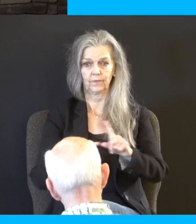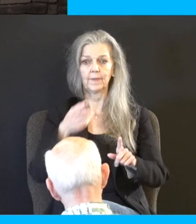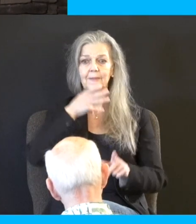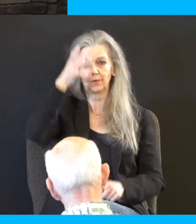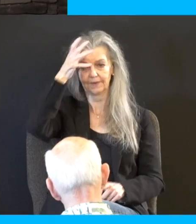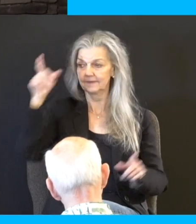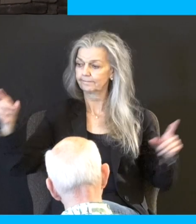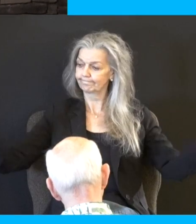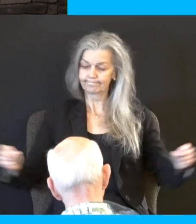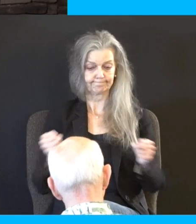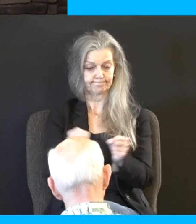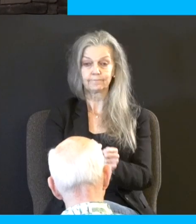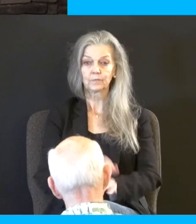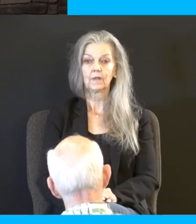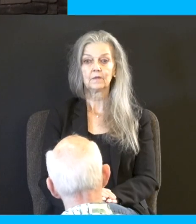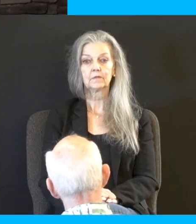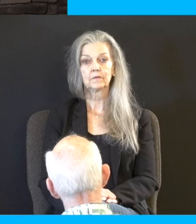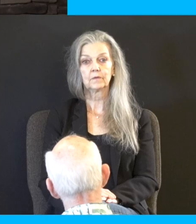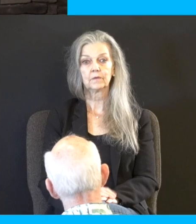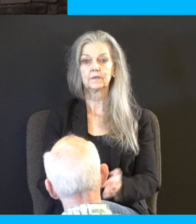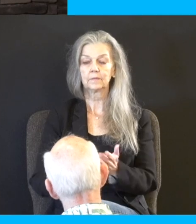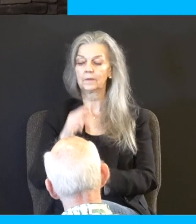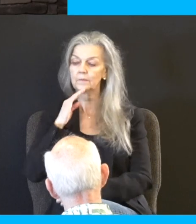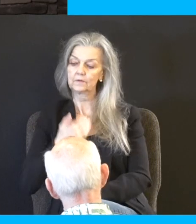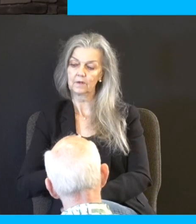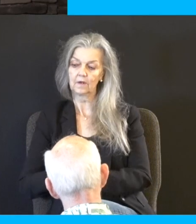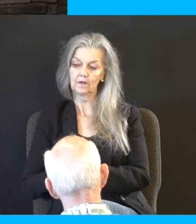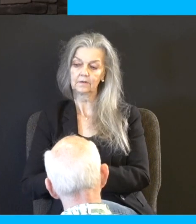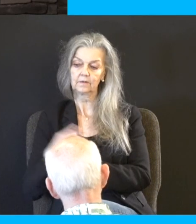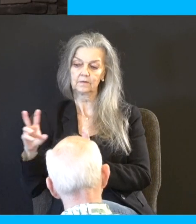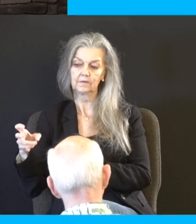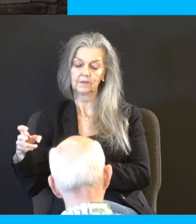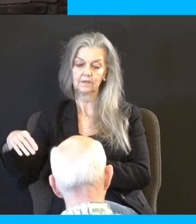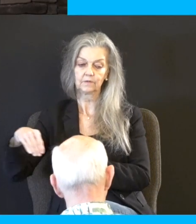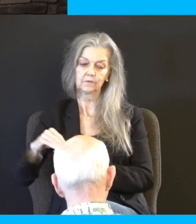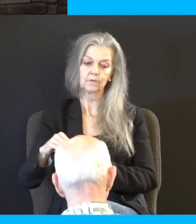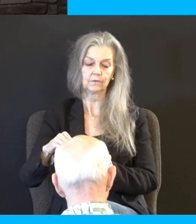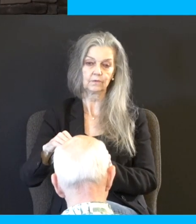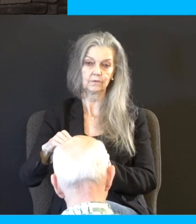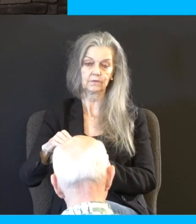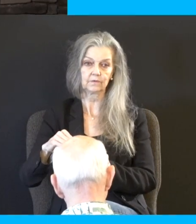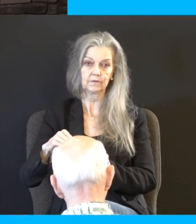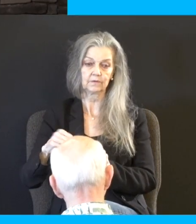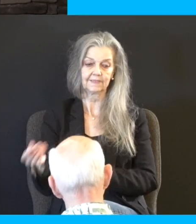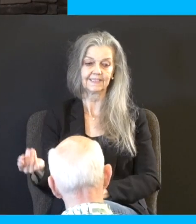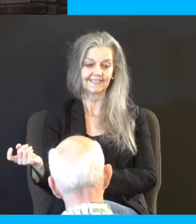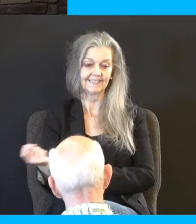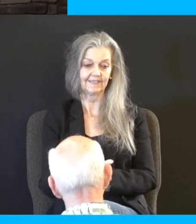And so there are times where a daughter would be, quote-unquote, sold or, quote-unquote, given as a secondary wife.